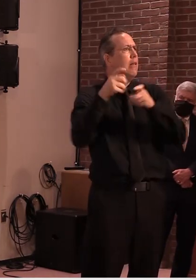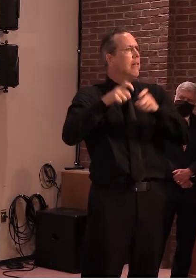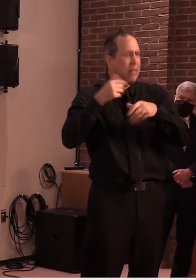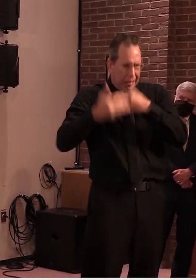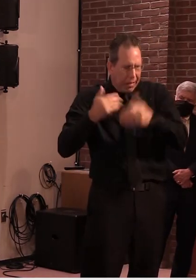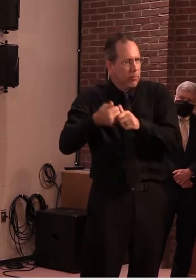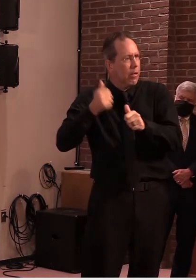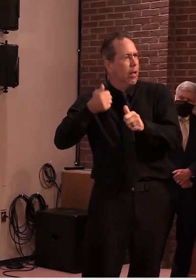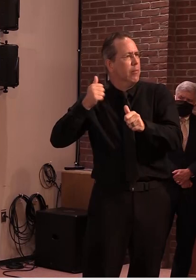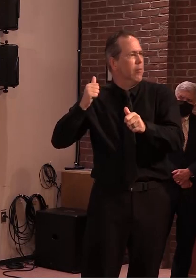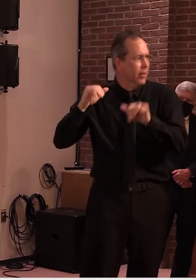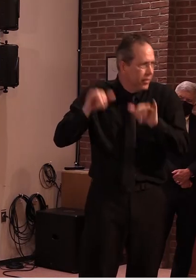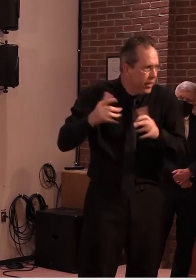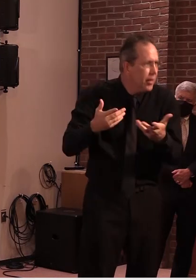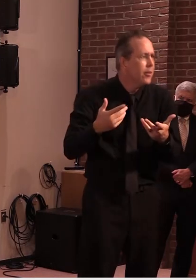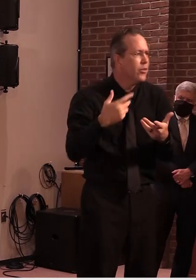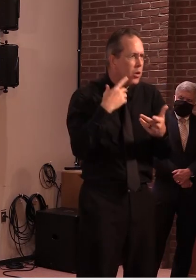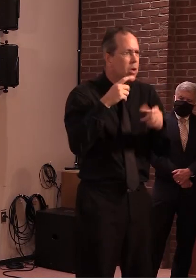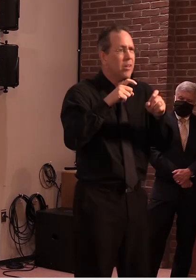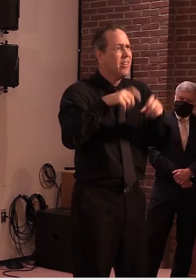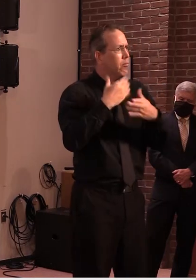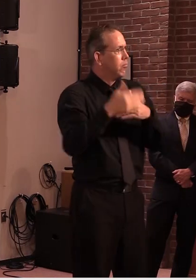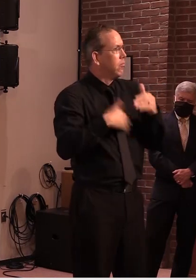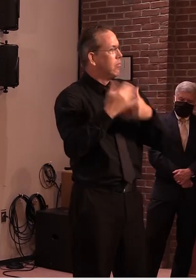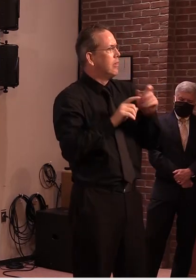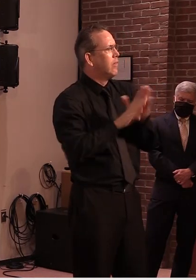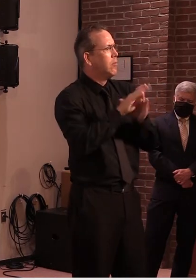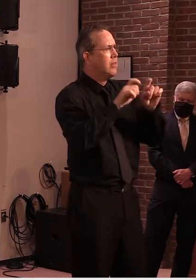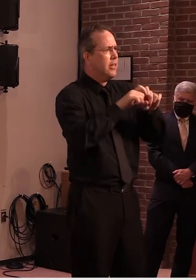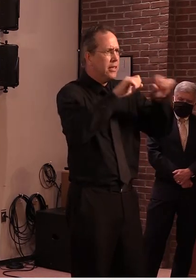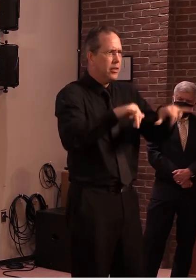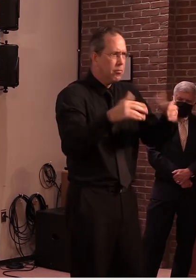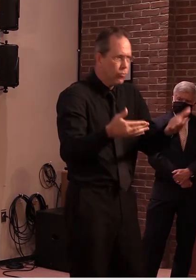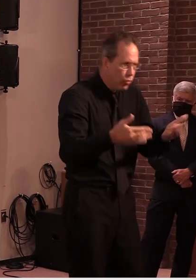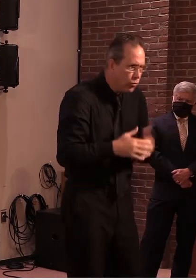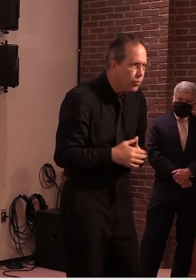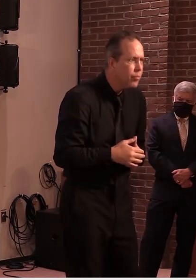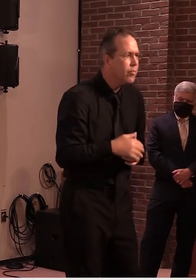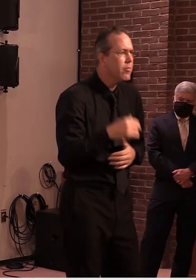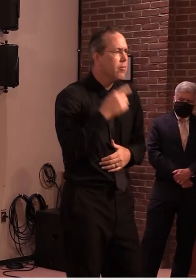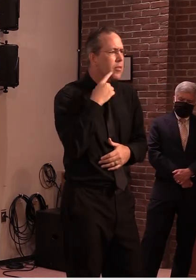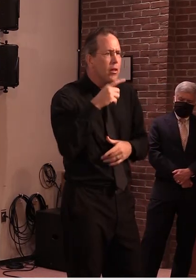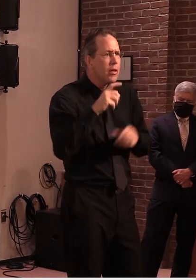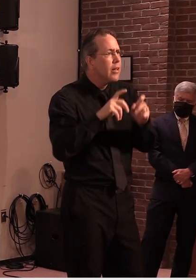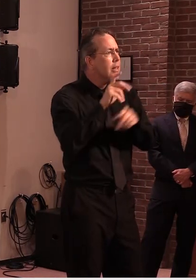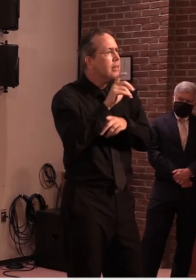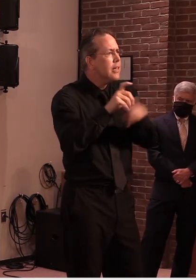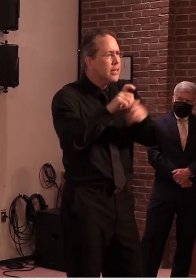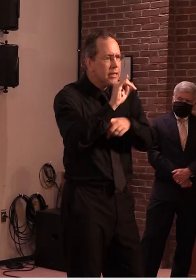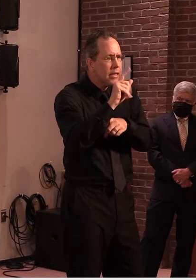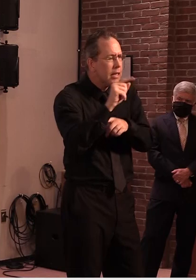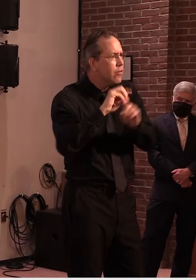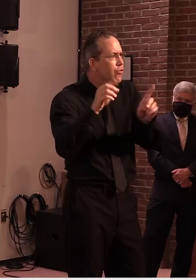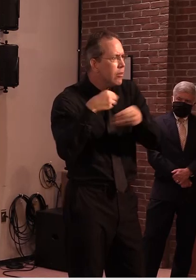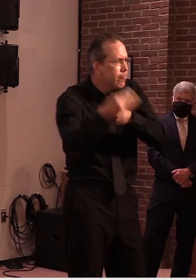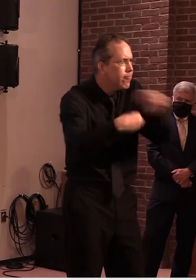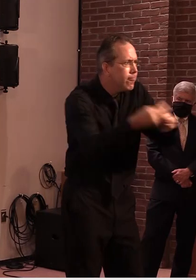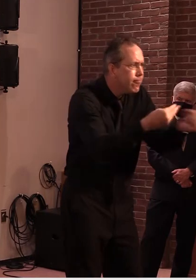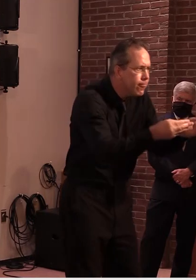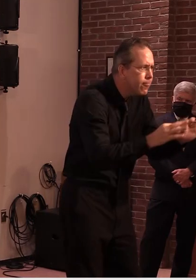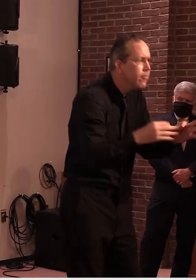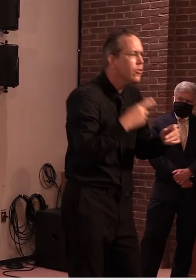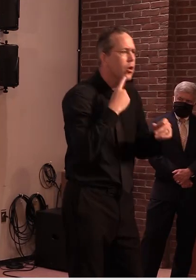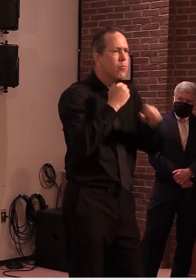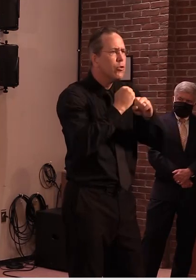testing capacity so that we're always ready to contain outbreaks and protect our most vulnerable it takes hard